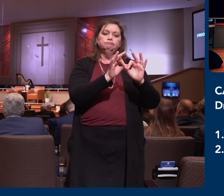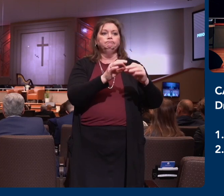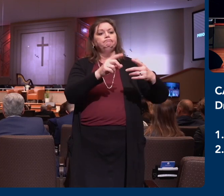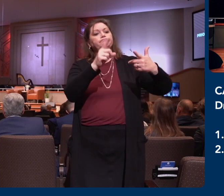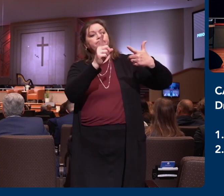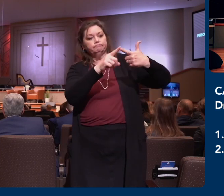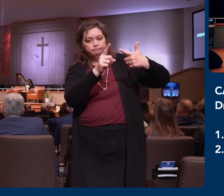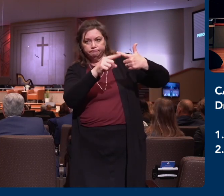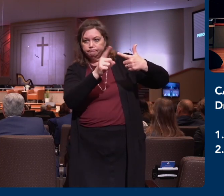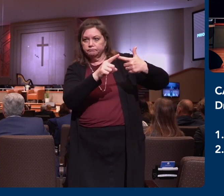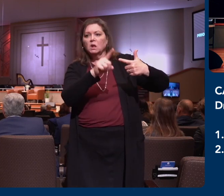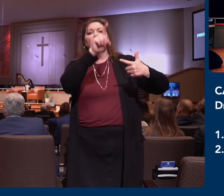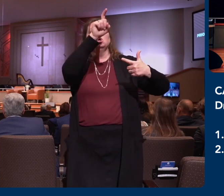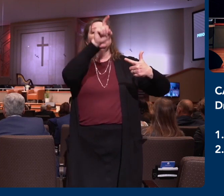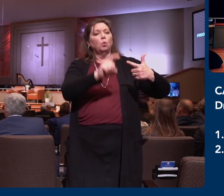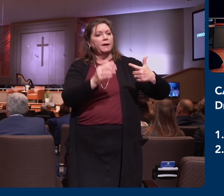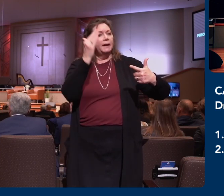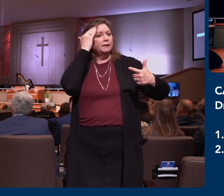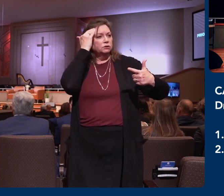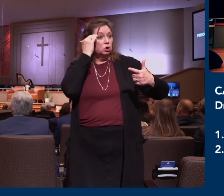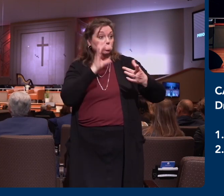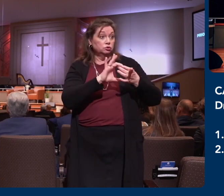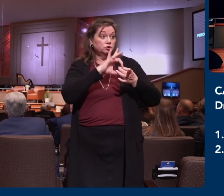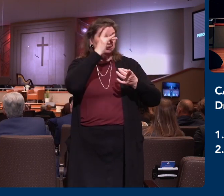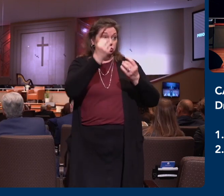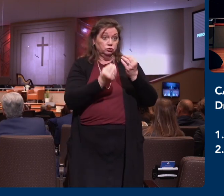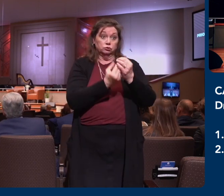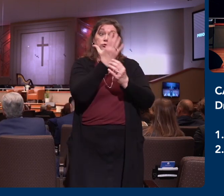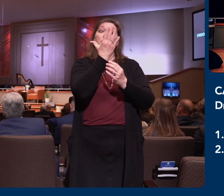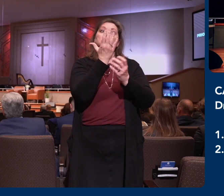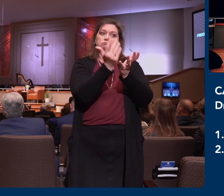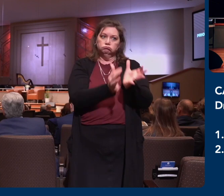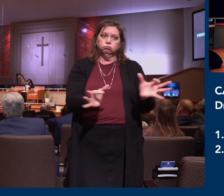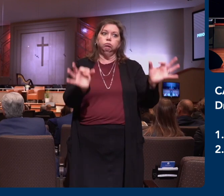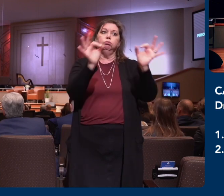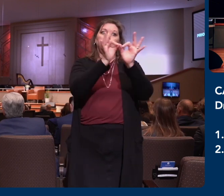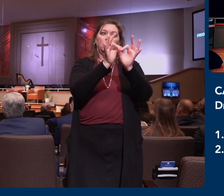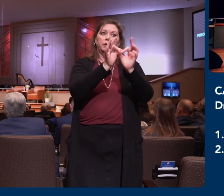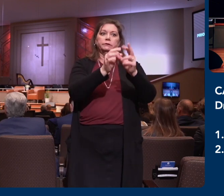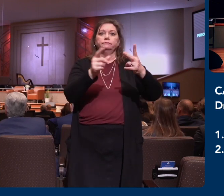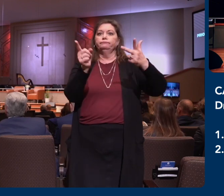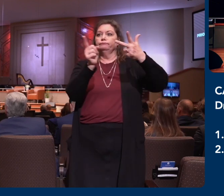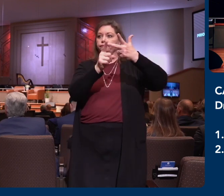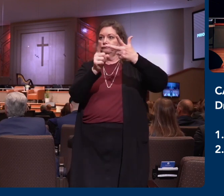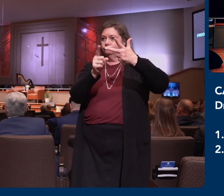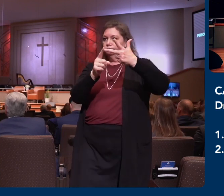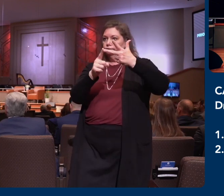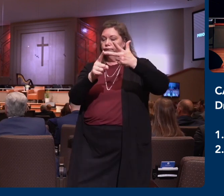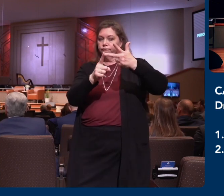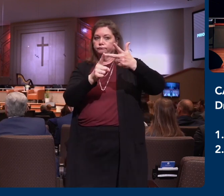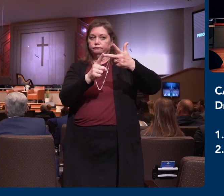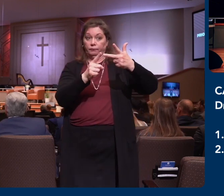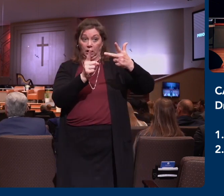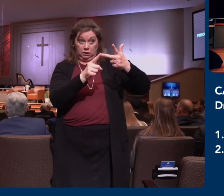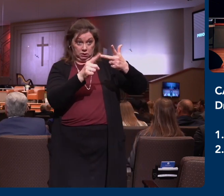we need to prioritize spiritual growth, but most importantly, and please don't forget this, wherever God takes you,